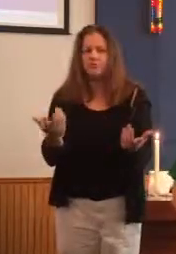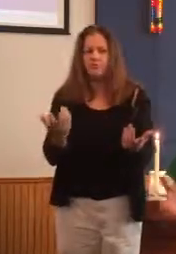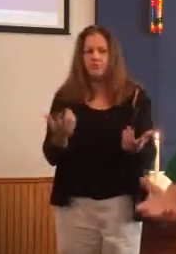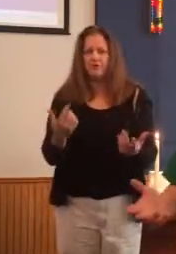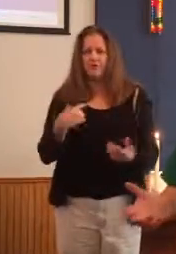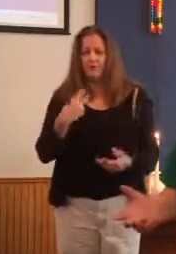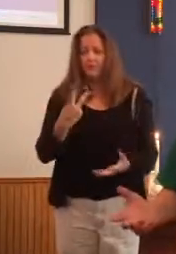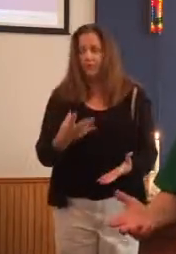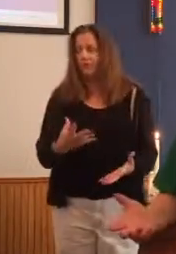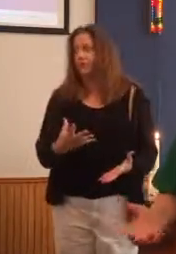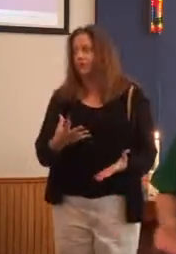seeing.